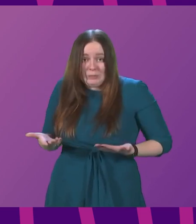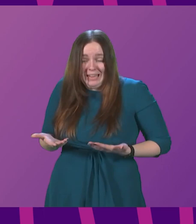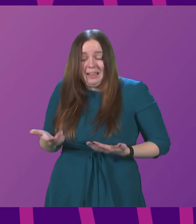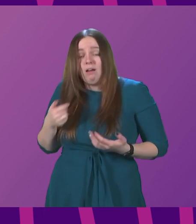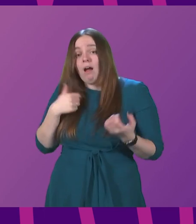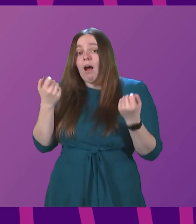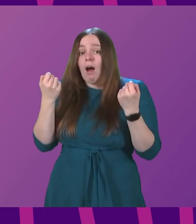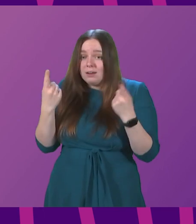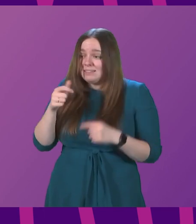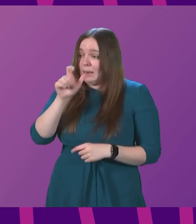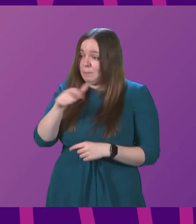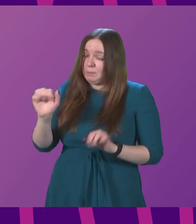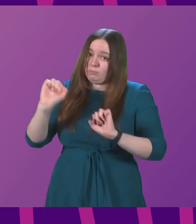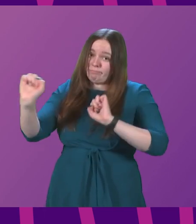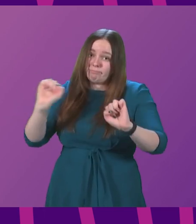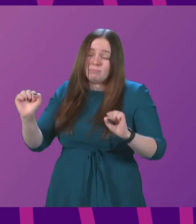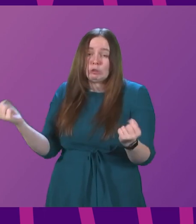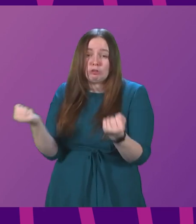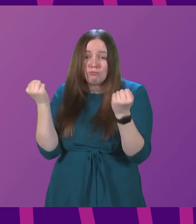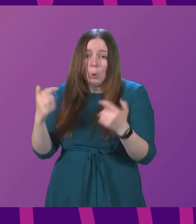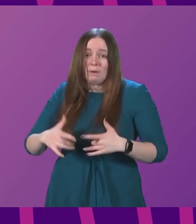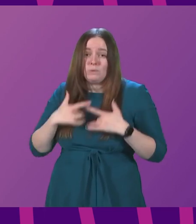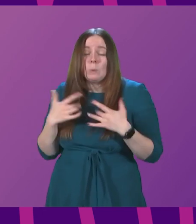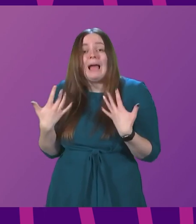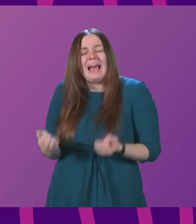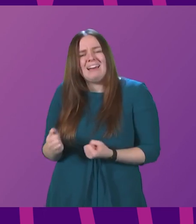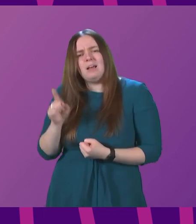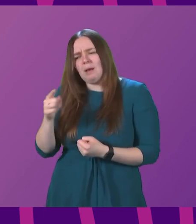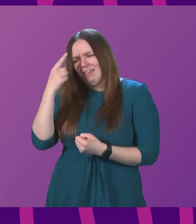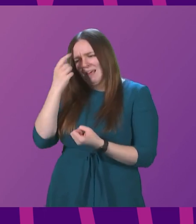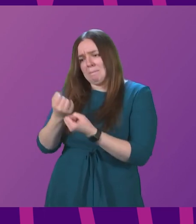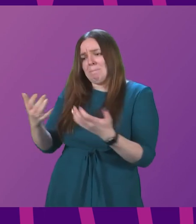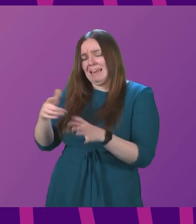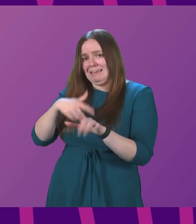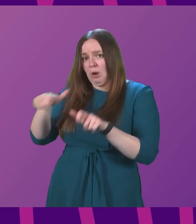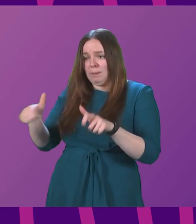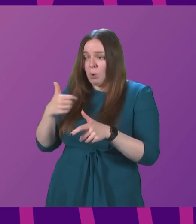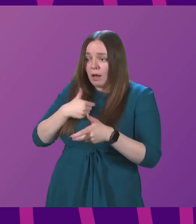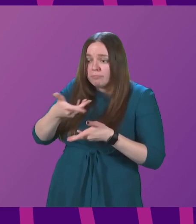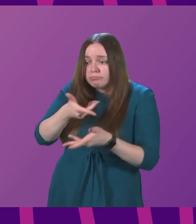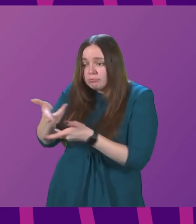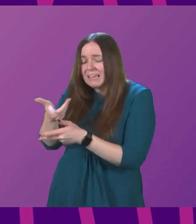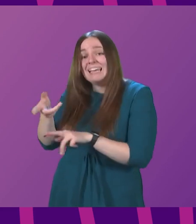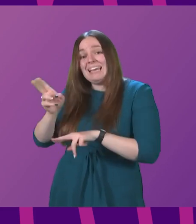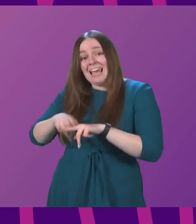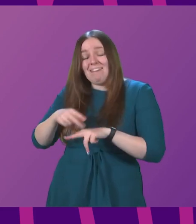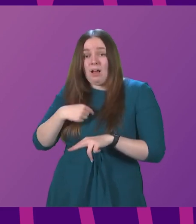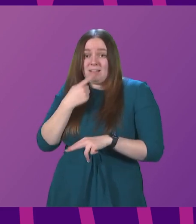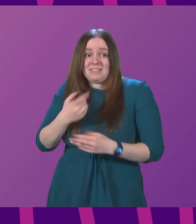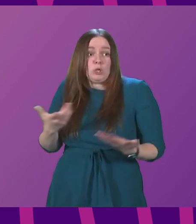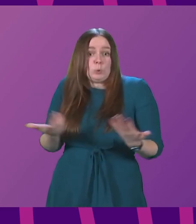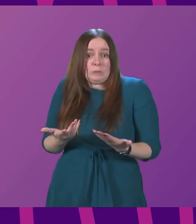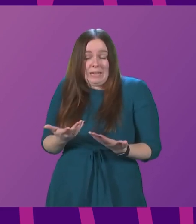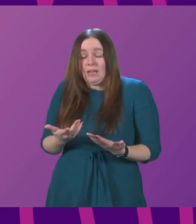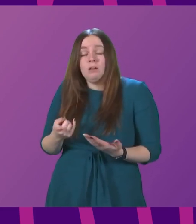I understand that people have strong views about face coverings, but I also think many young people I speak to, even if I was to say today that they no